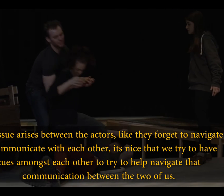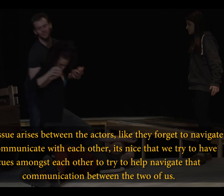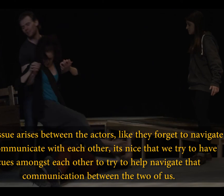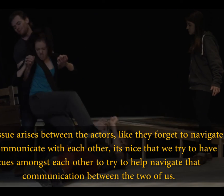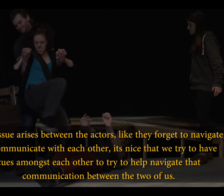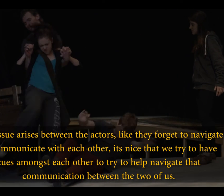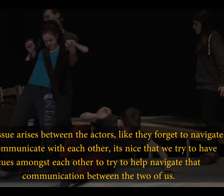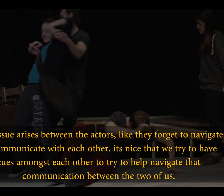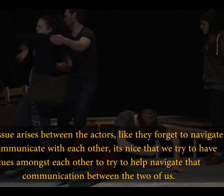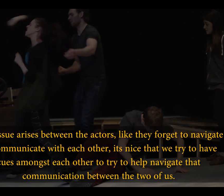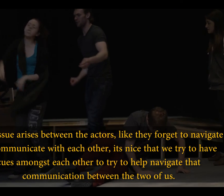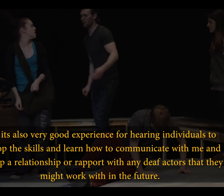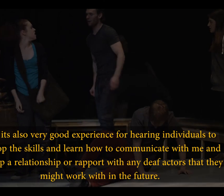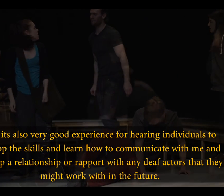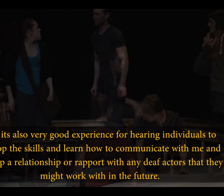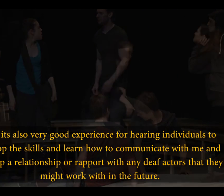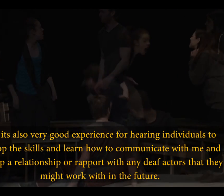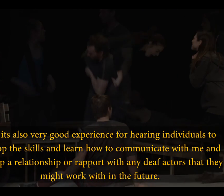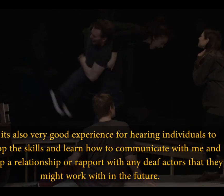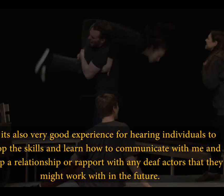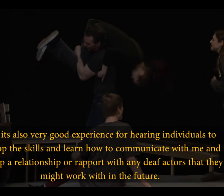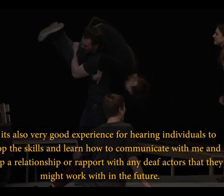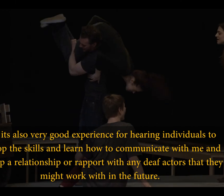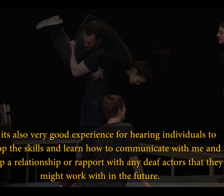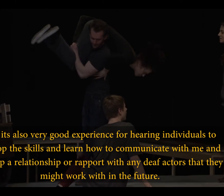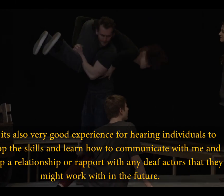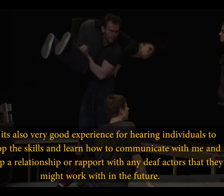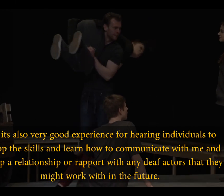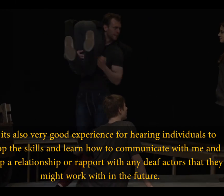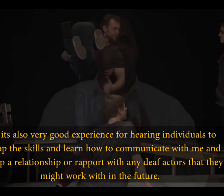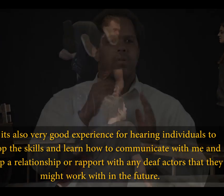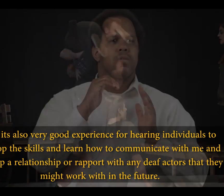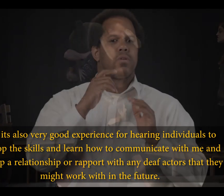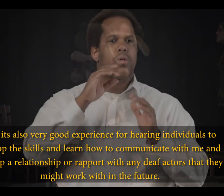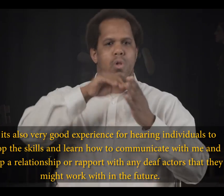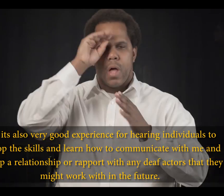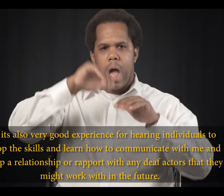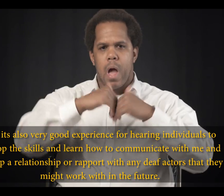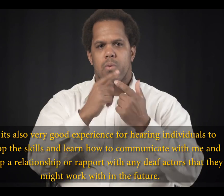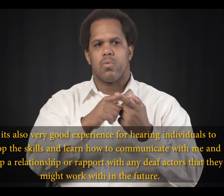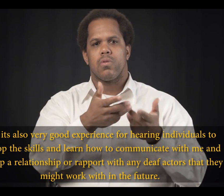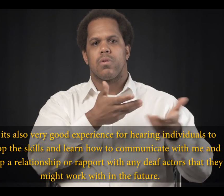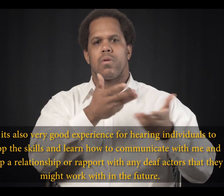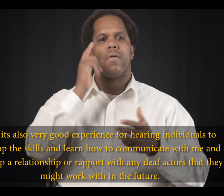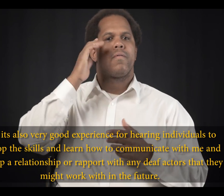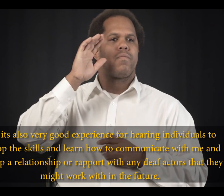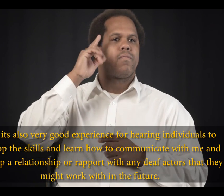between the two of us. And it's also a very good experience for hearing individuals to develop the skills and learn how